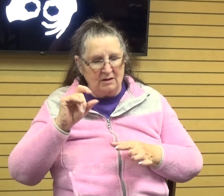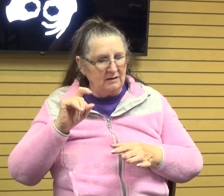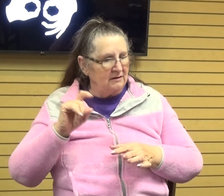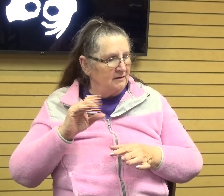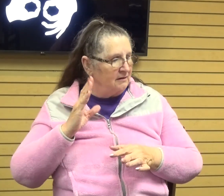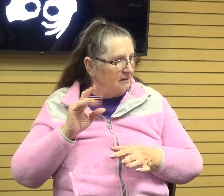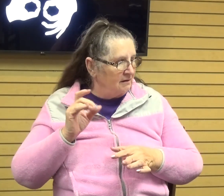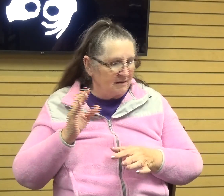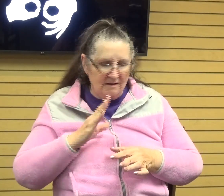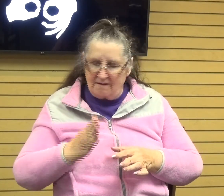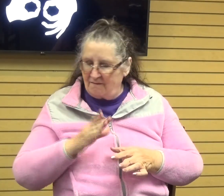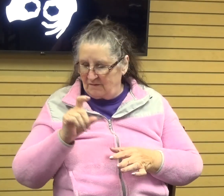Father,